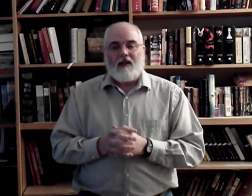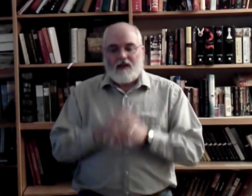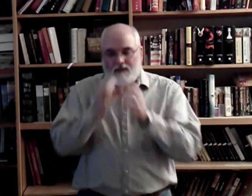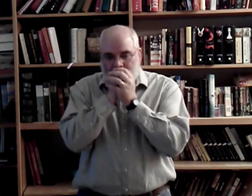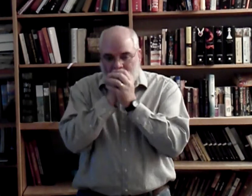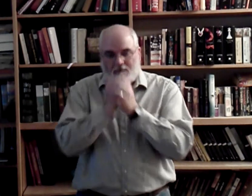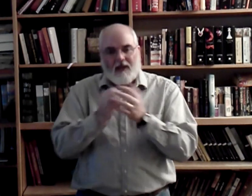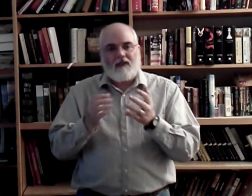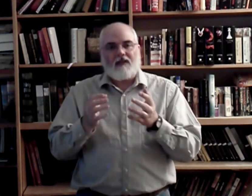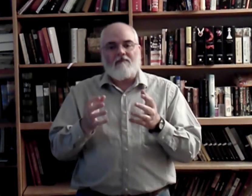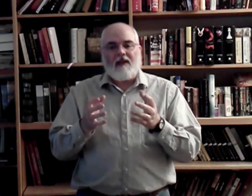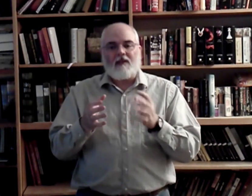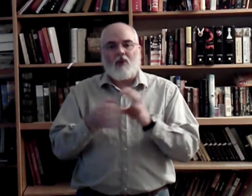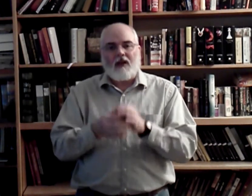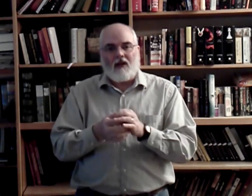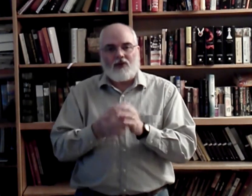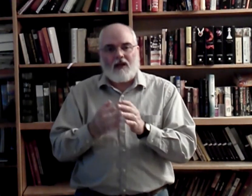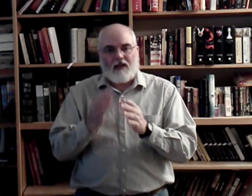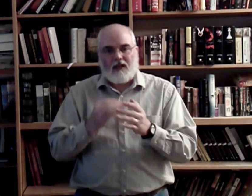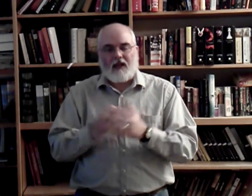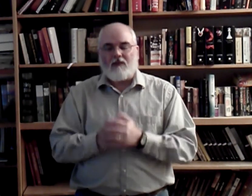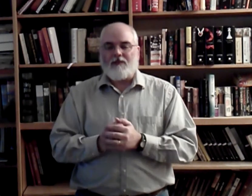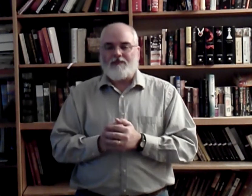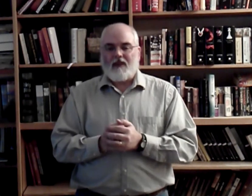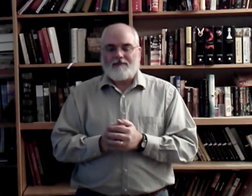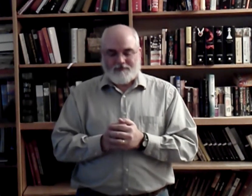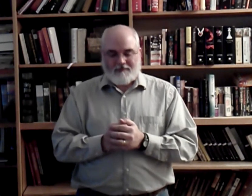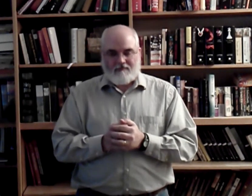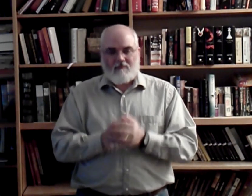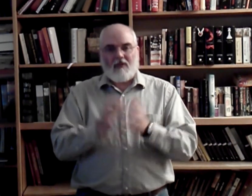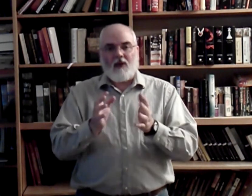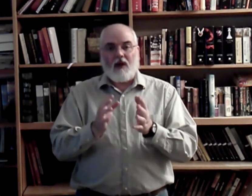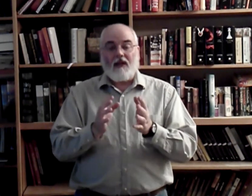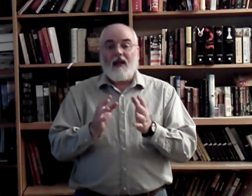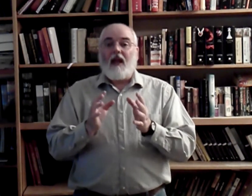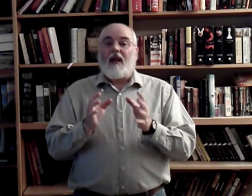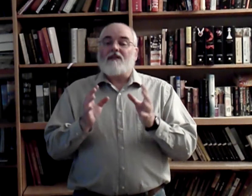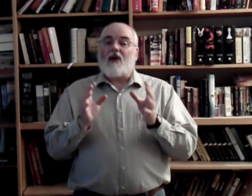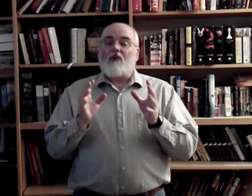because it makes it more English than it does sign language. But anyway, so,